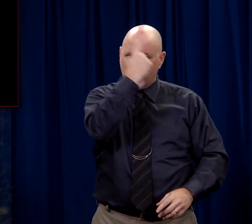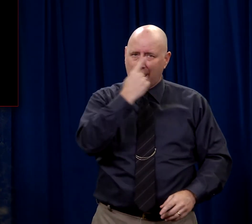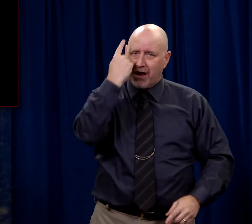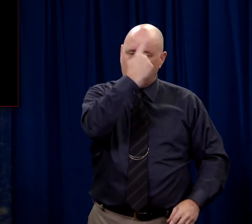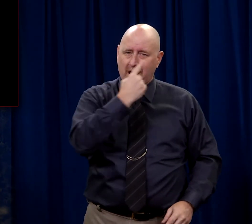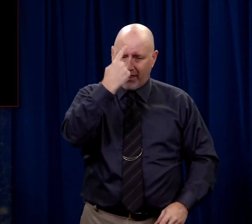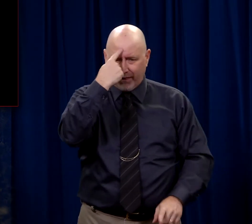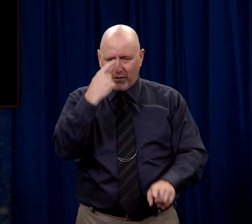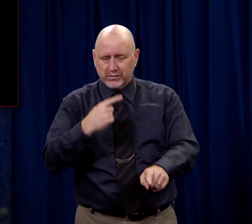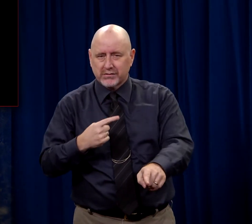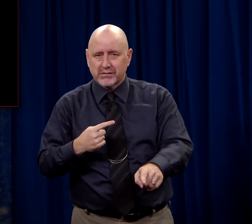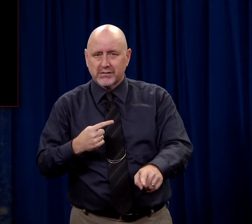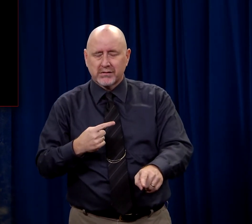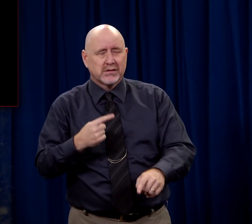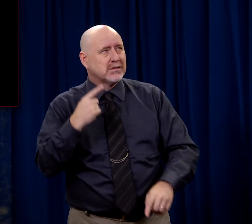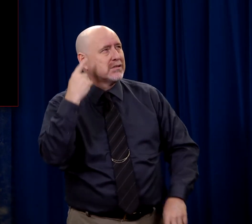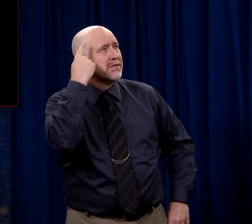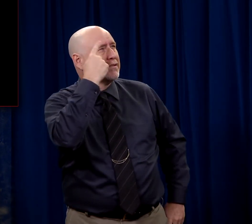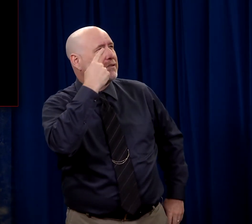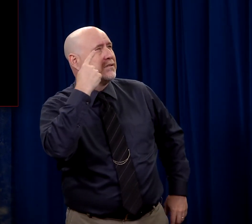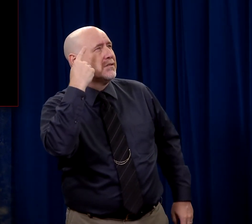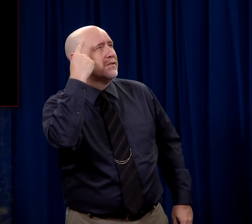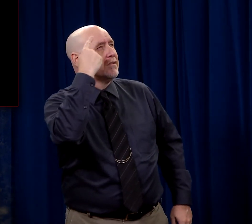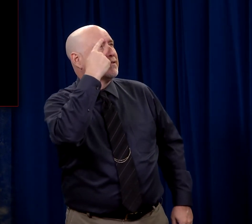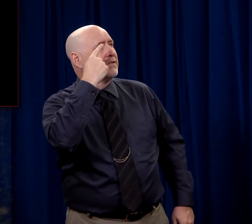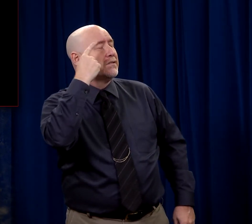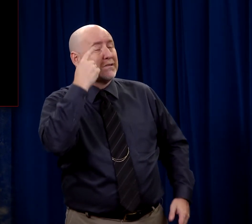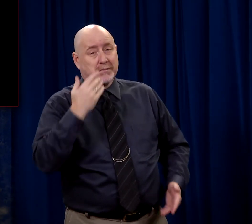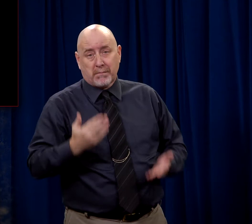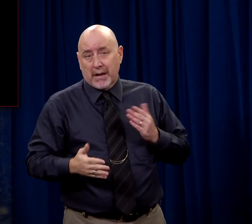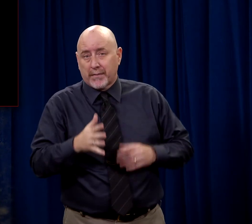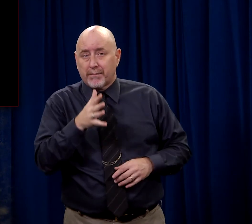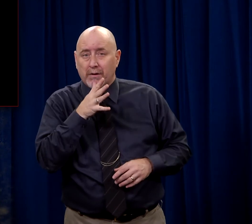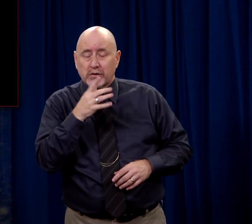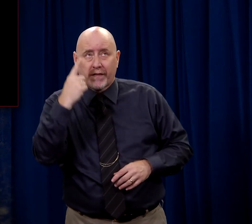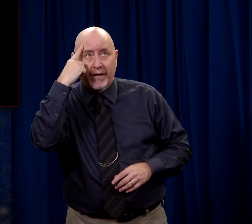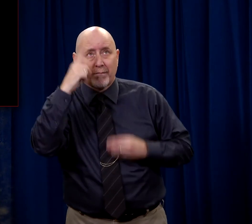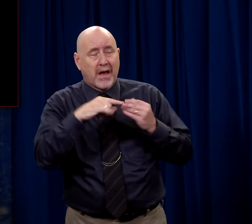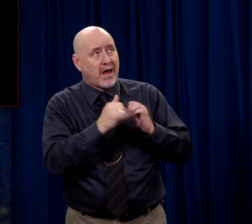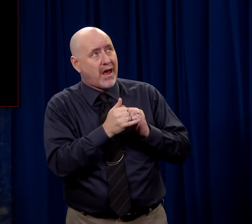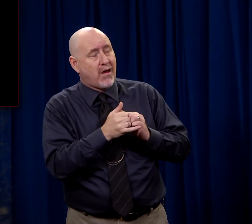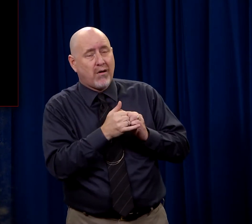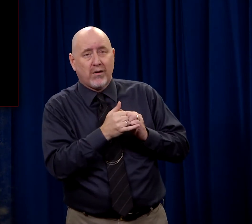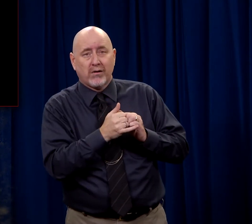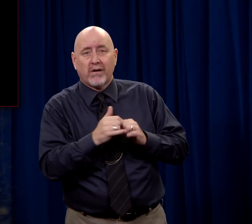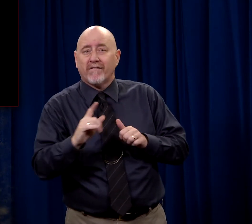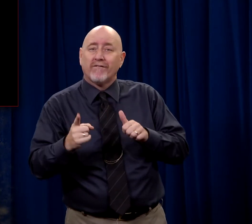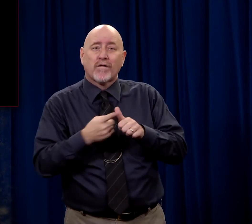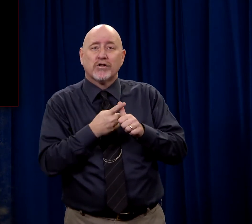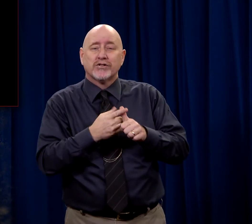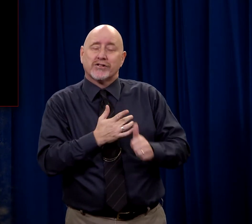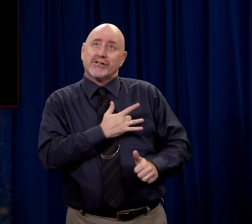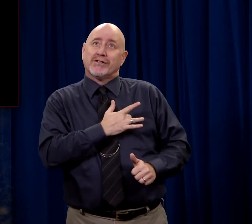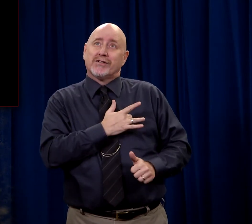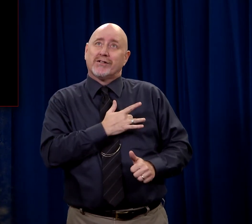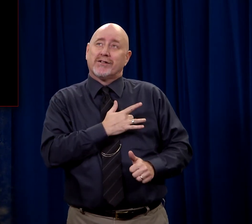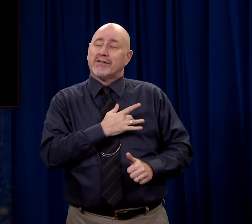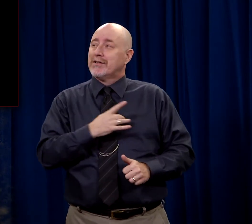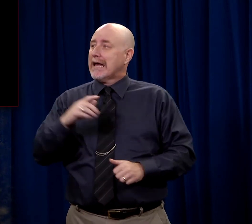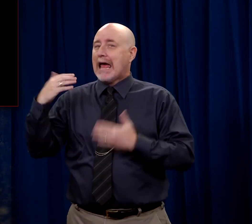is going through her mind? What do you suppose she's thinking? Maybe she's thinking about how she first felt on the day